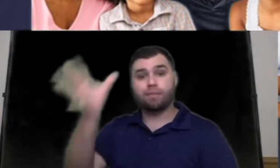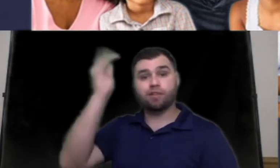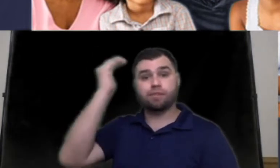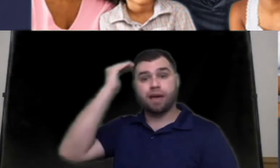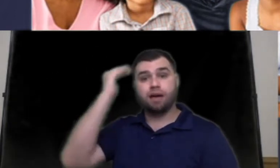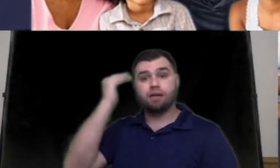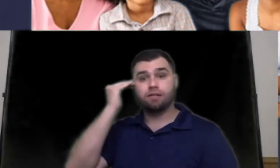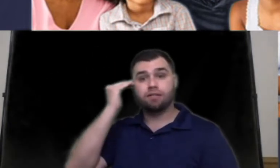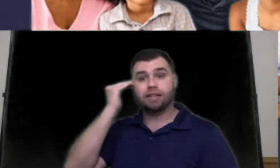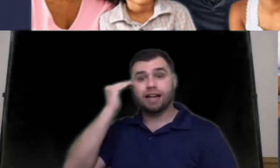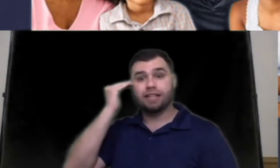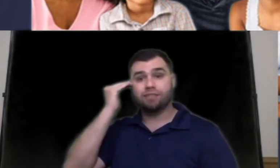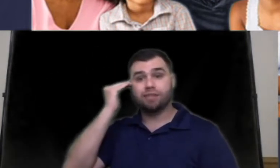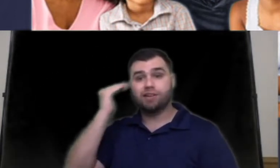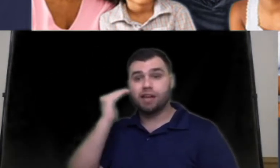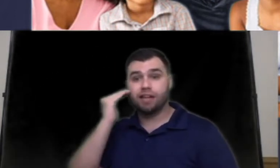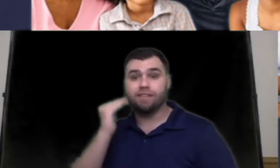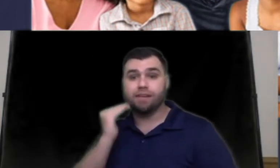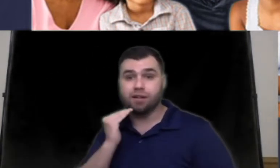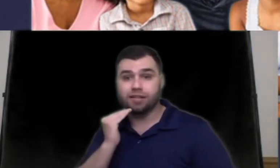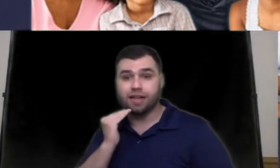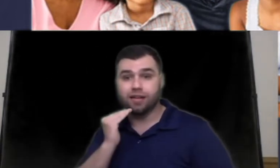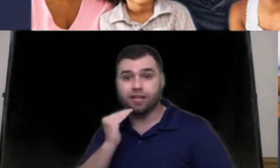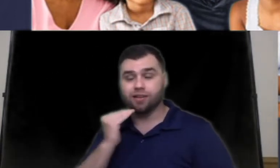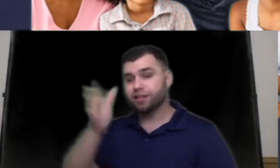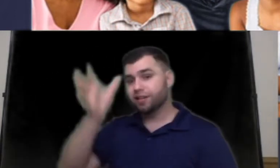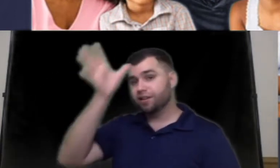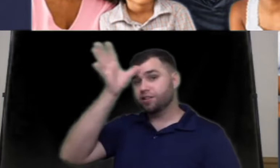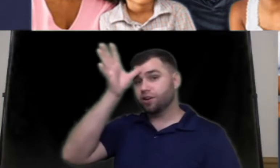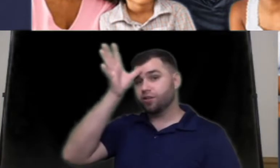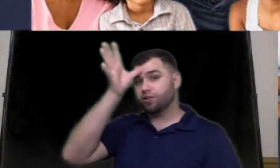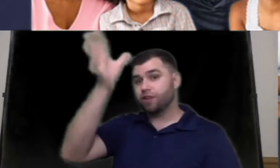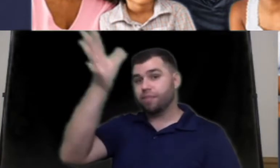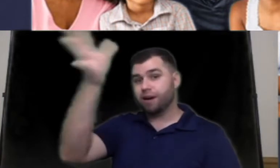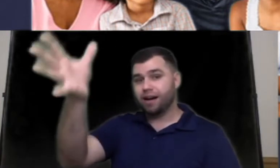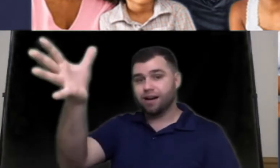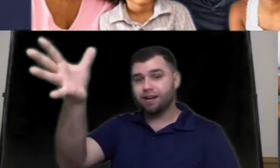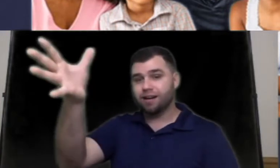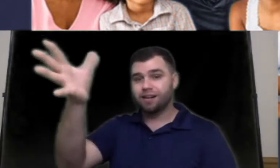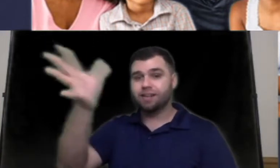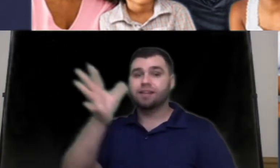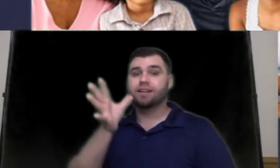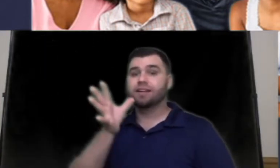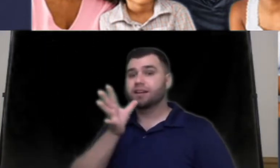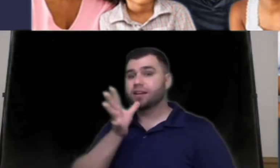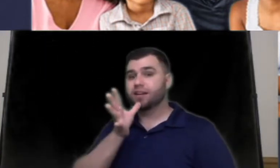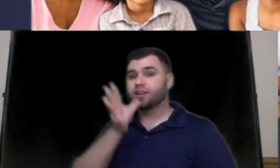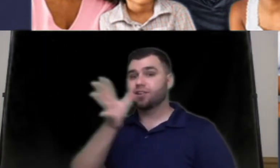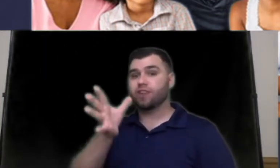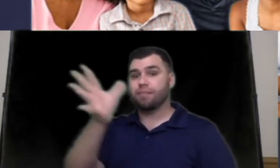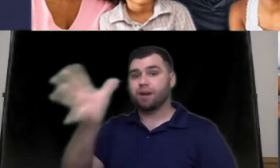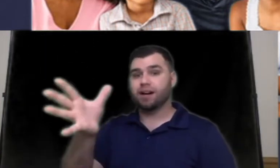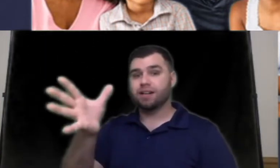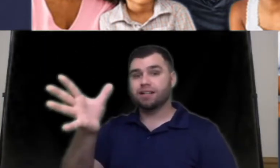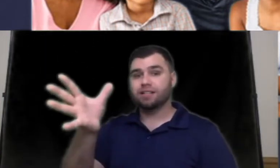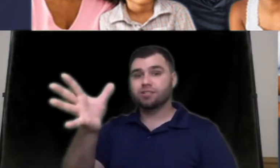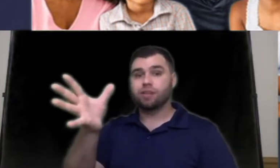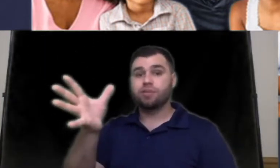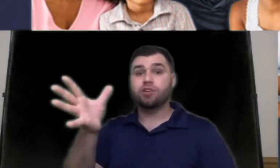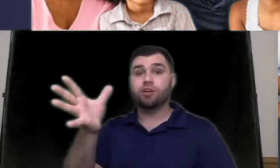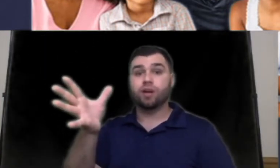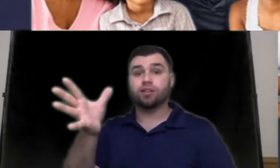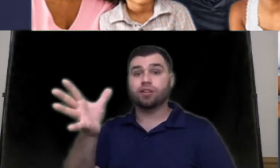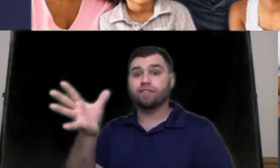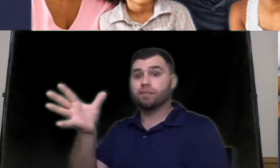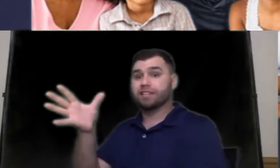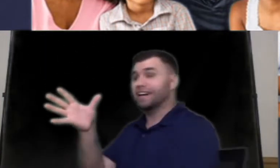remember the male signs up here and the females down here so grandpa grandma so let me